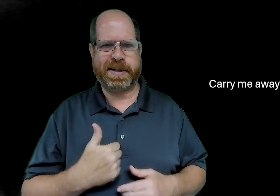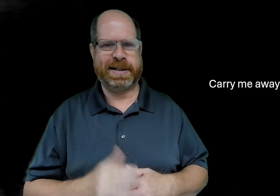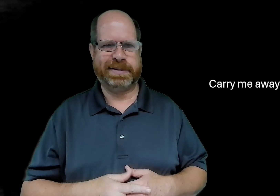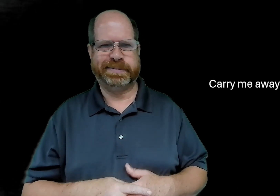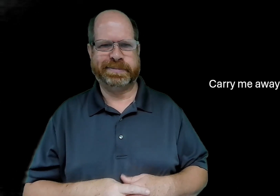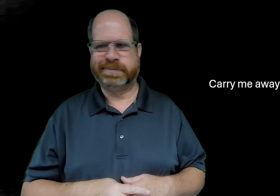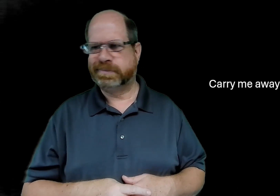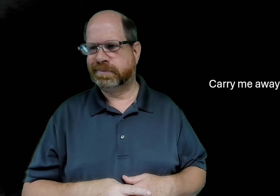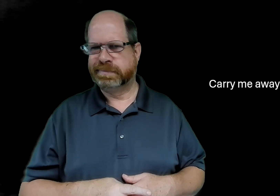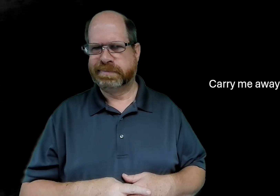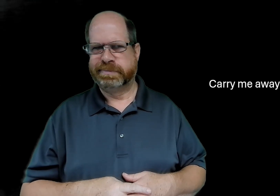who's going to carry me